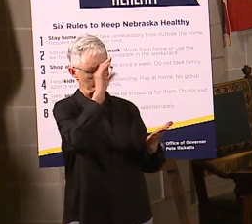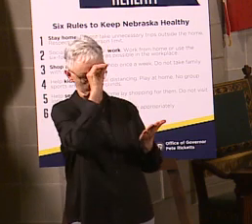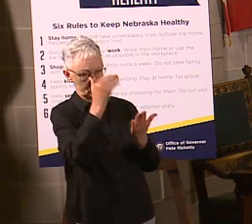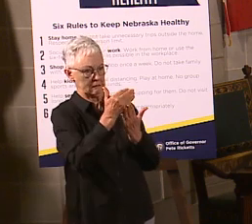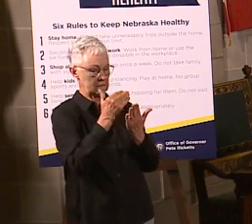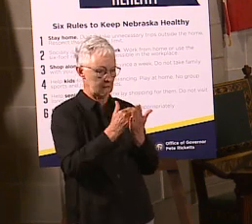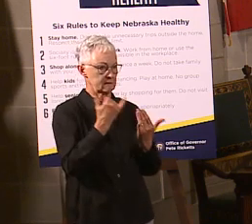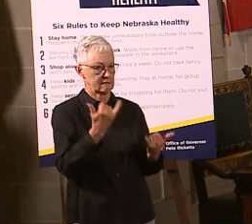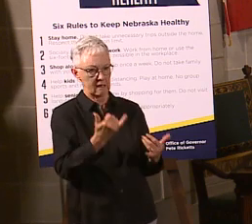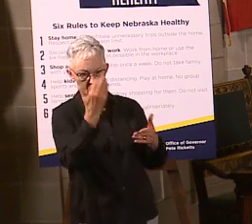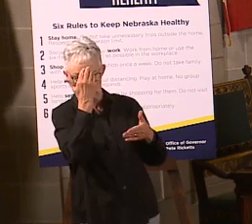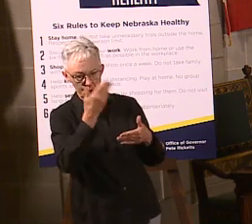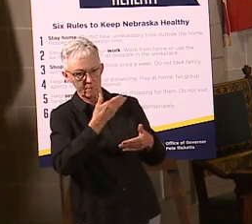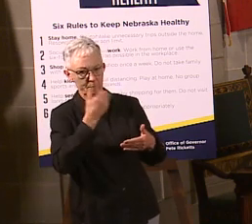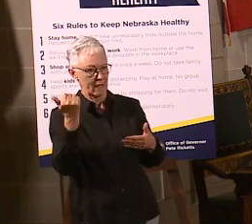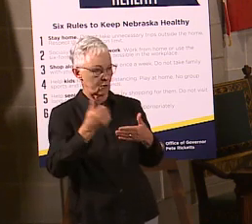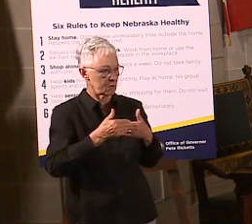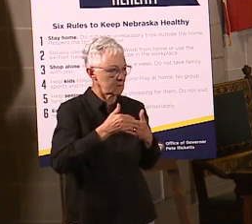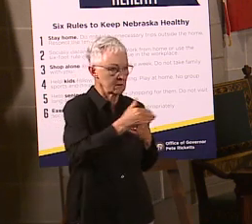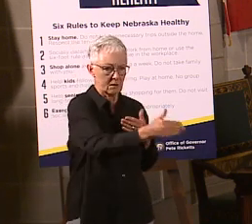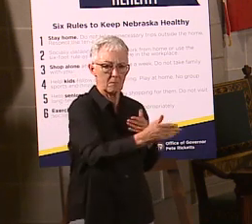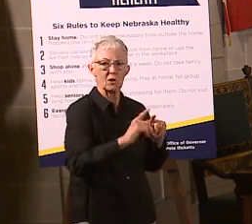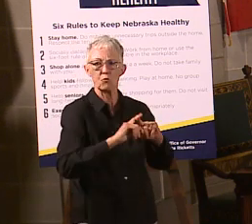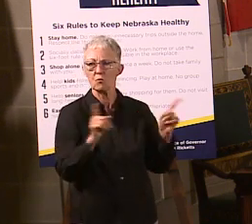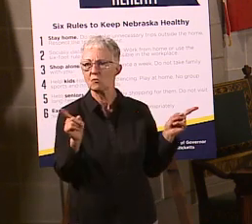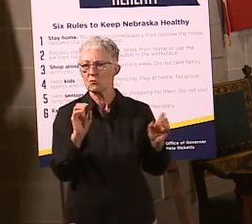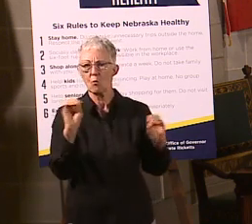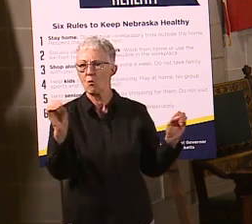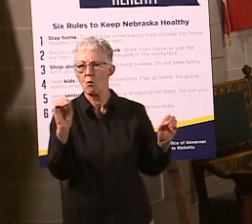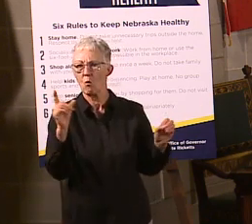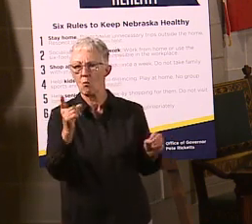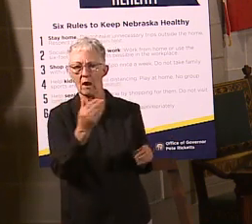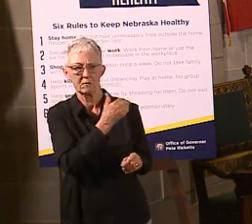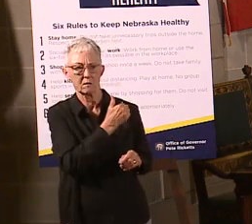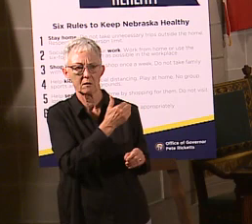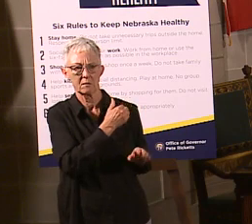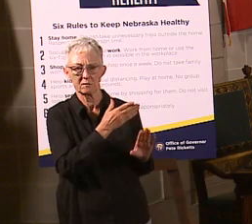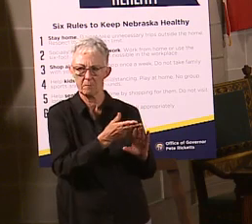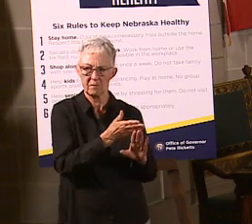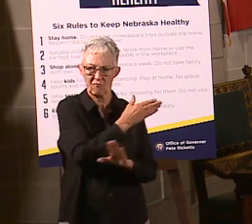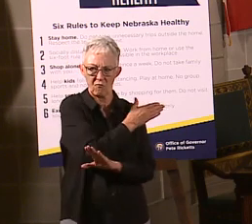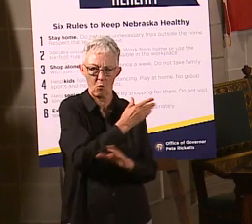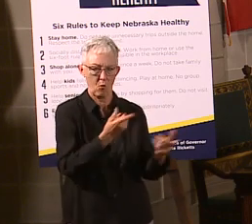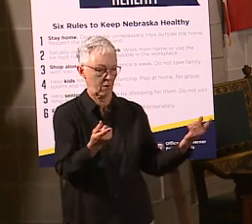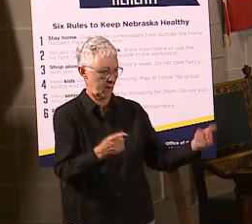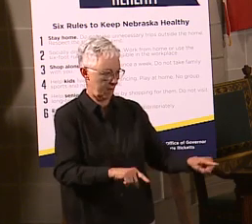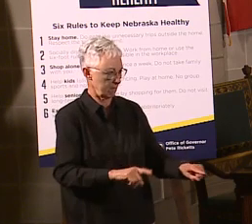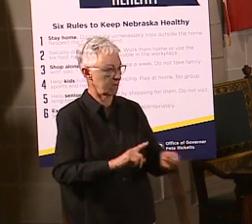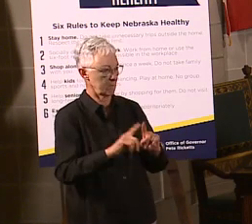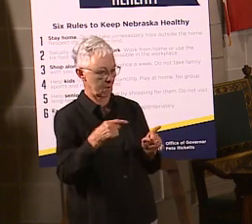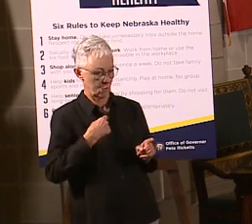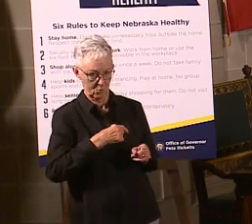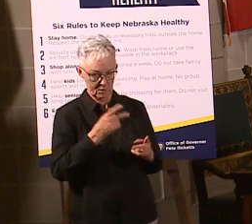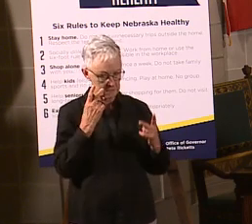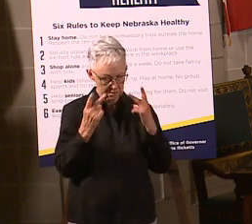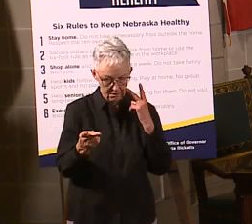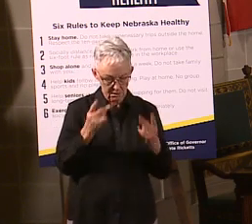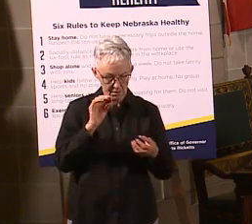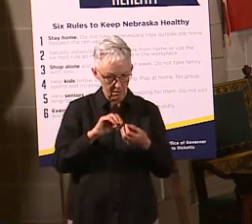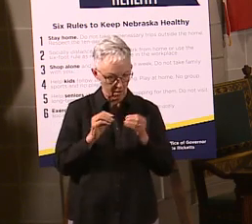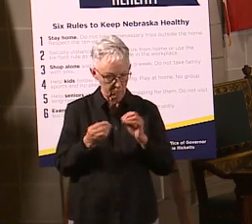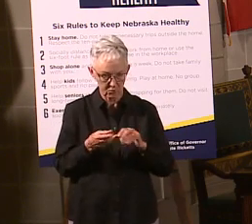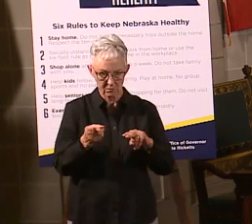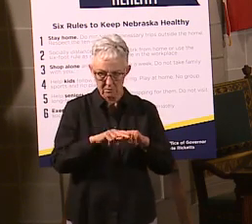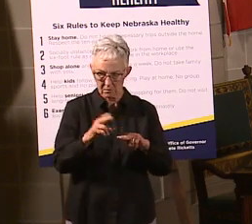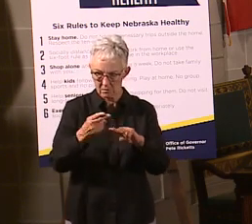to us and saying, hey, you should be flagging this right here. It was when we started seeing the increase in case counts that we first started, you know, getting on by doing